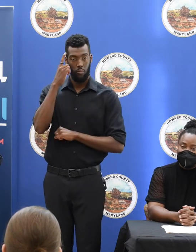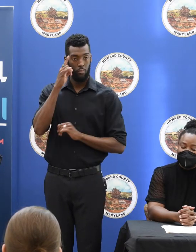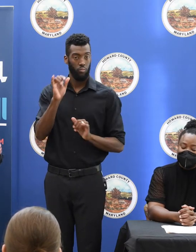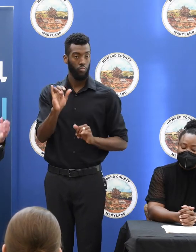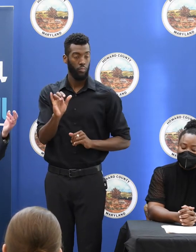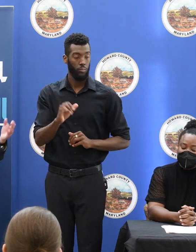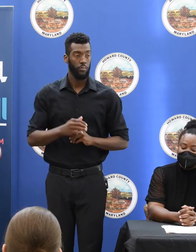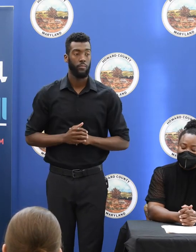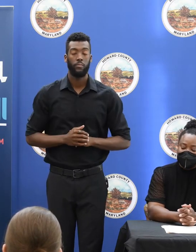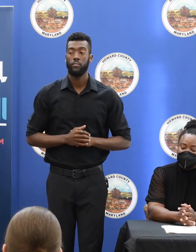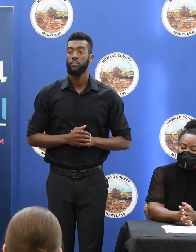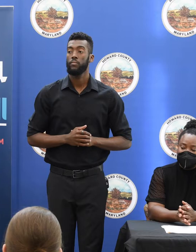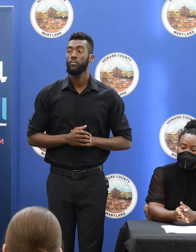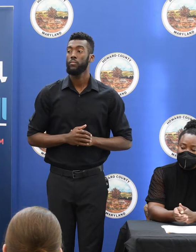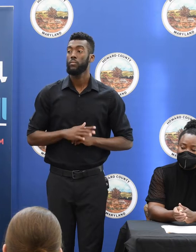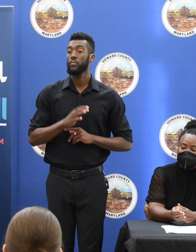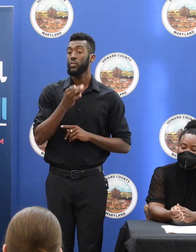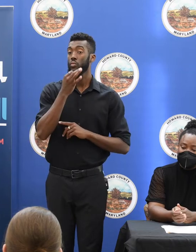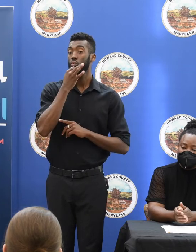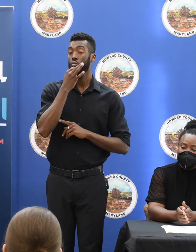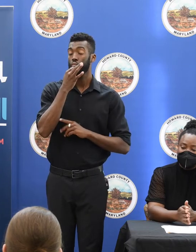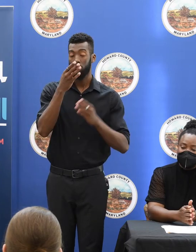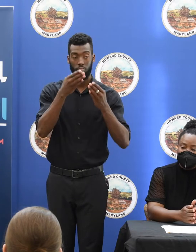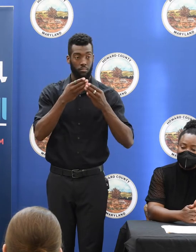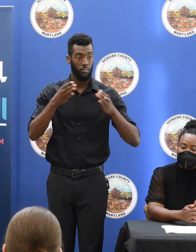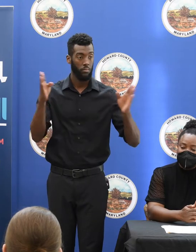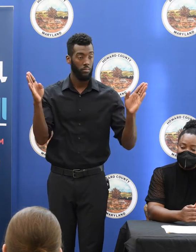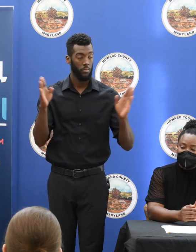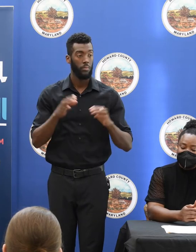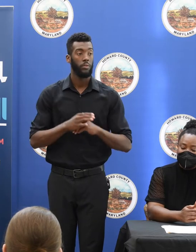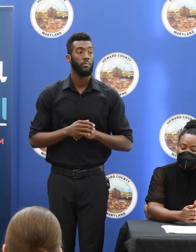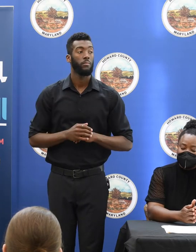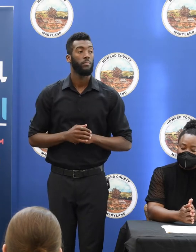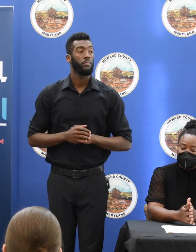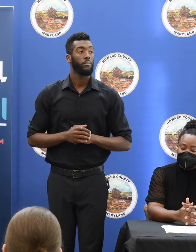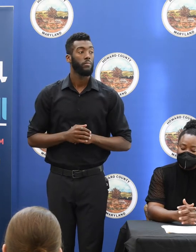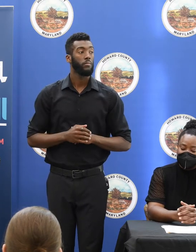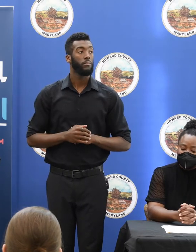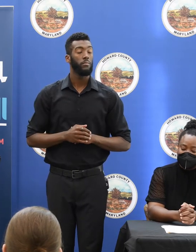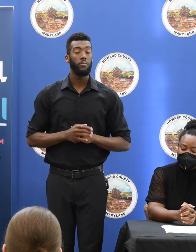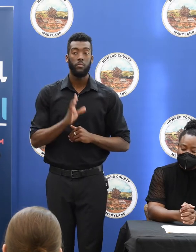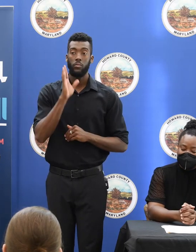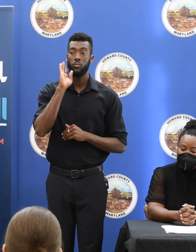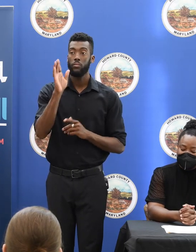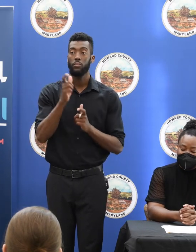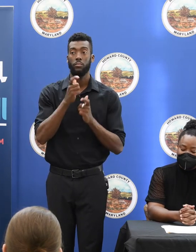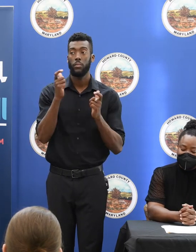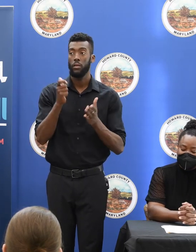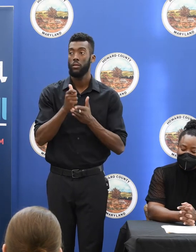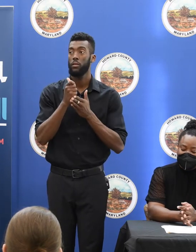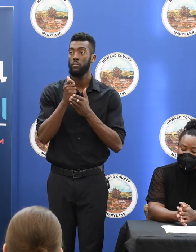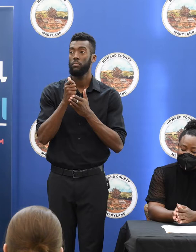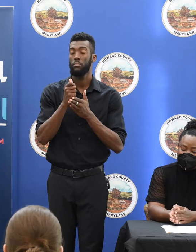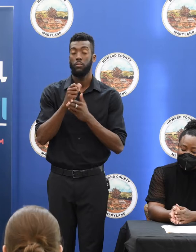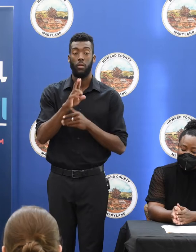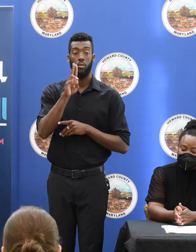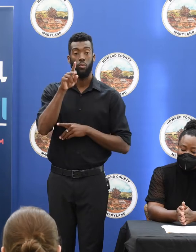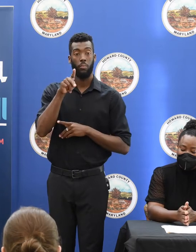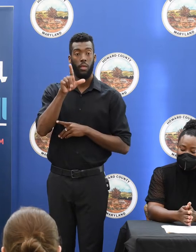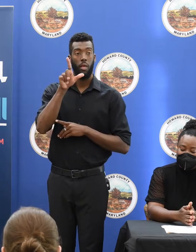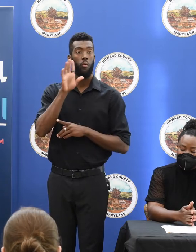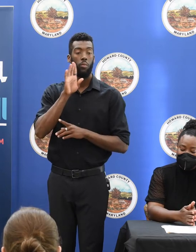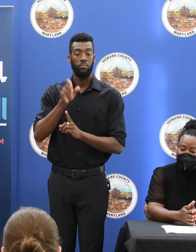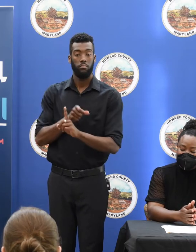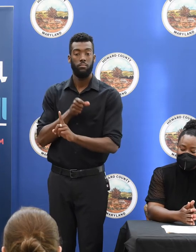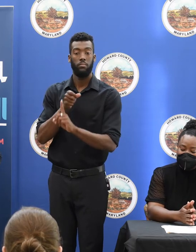And hopefully, eventually, will the general public. This is going to be a big help. The upper payment limits would affect how